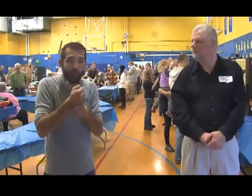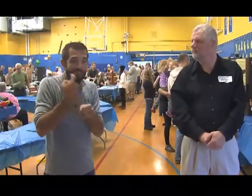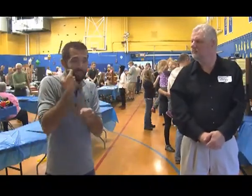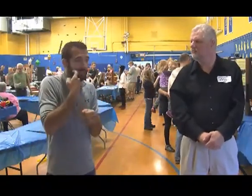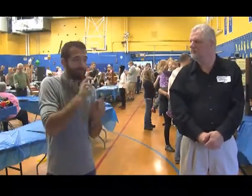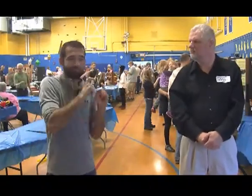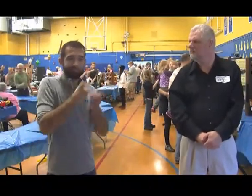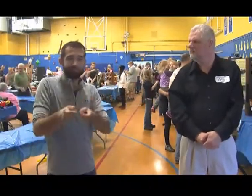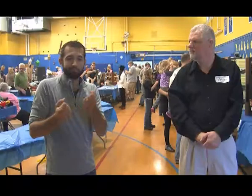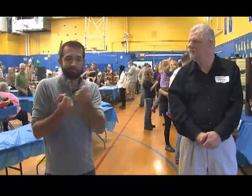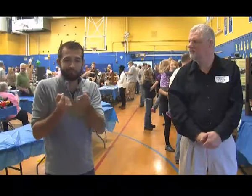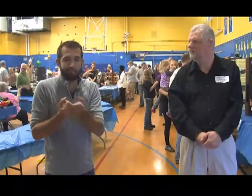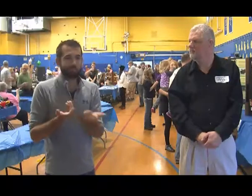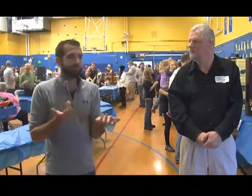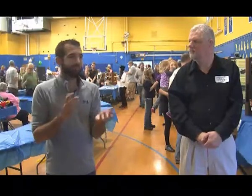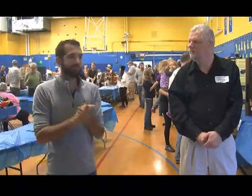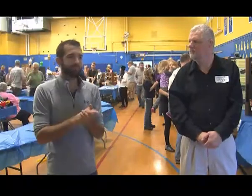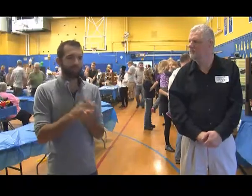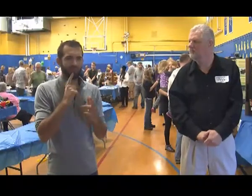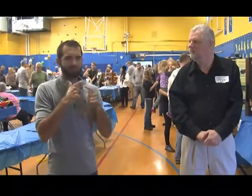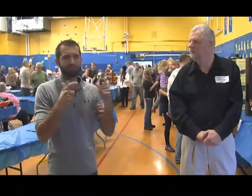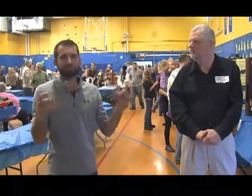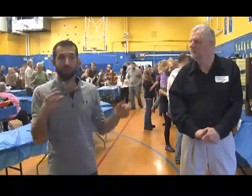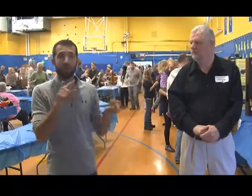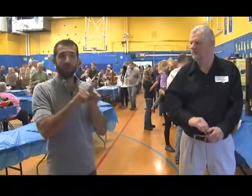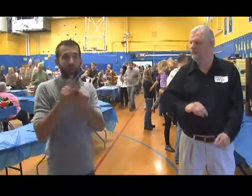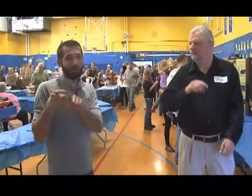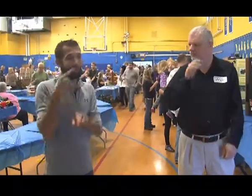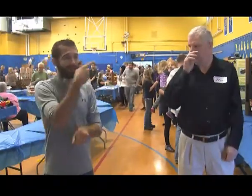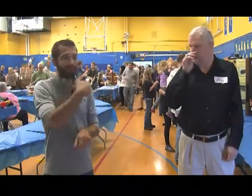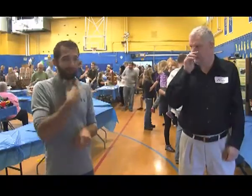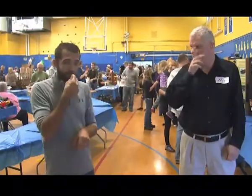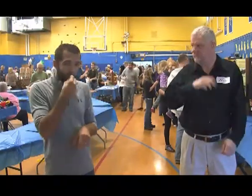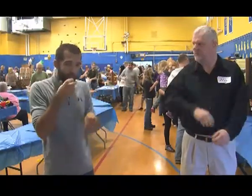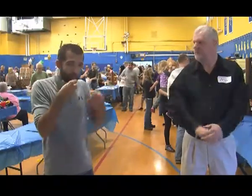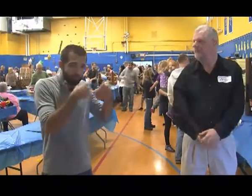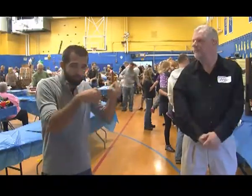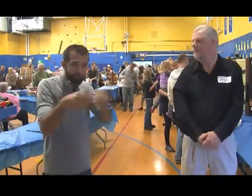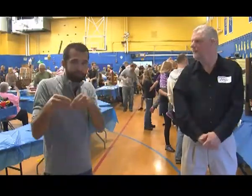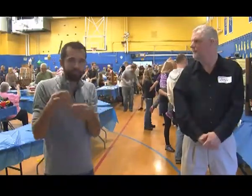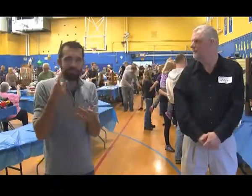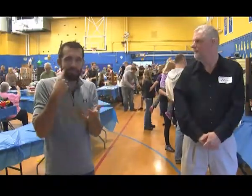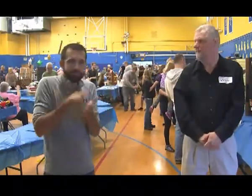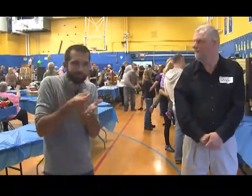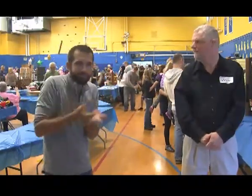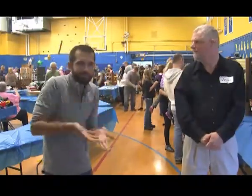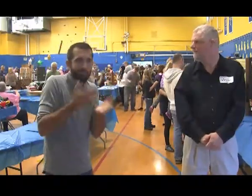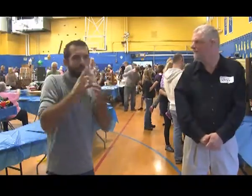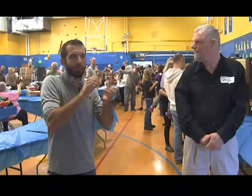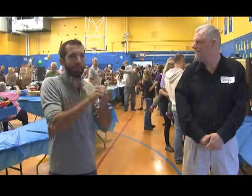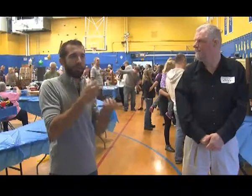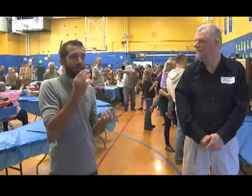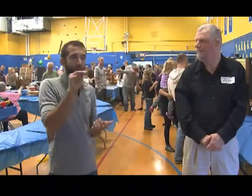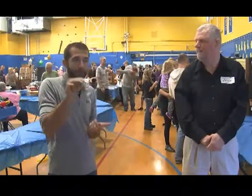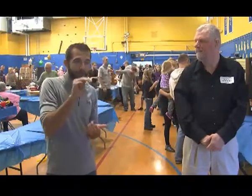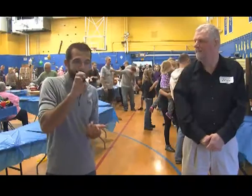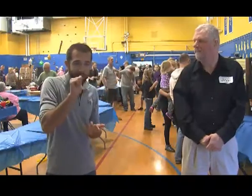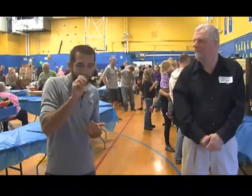We have different vendors with food and drinks that are here. And we also sell food to raise money for